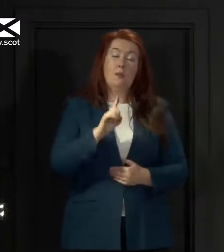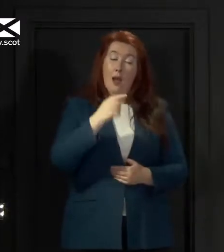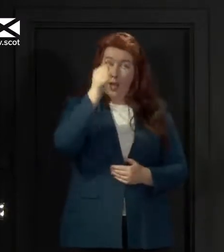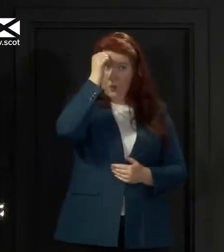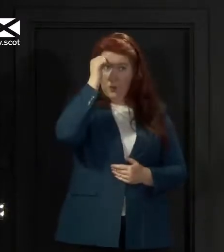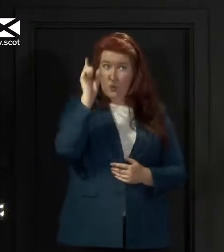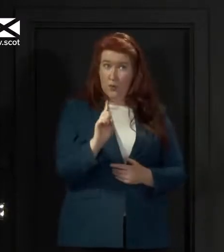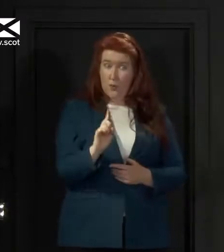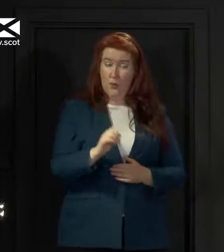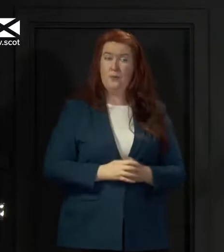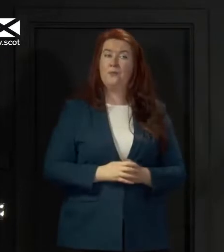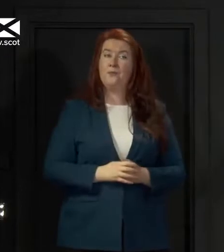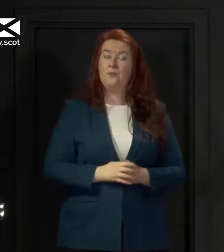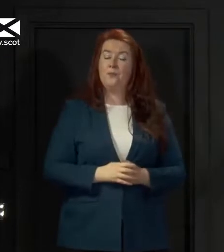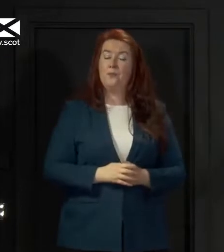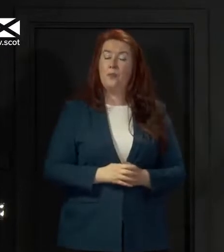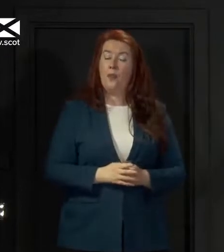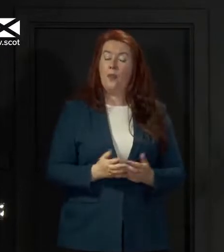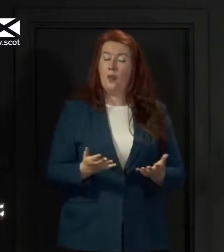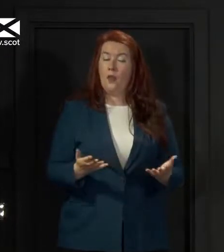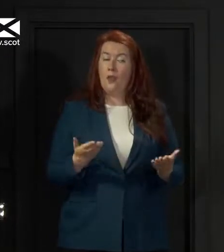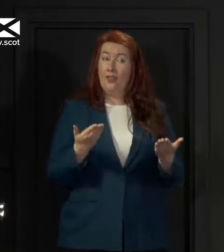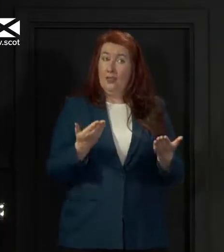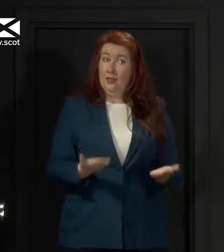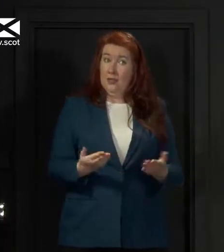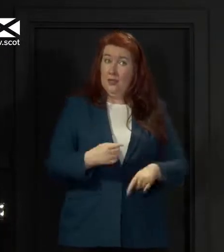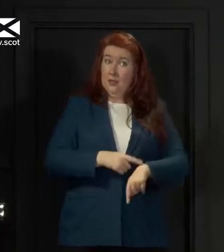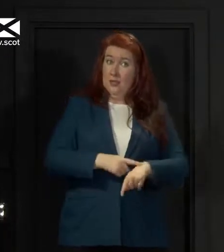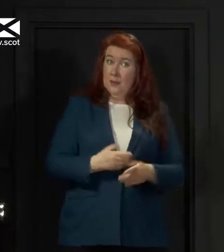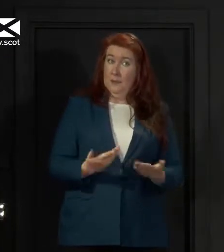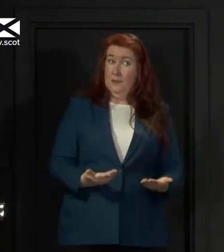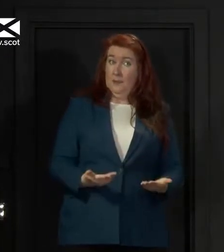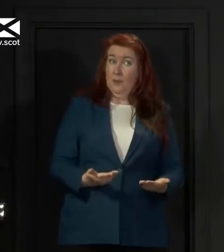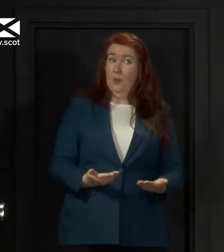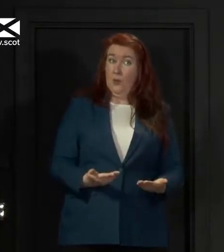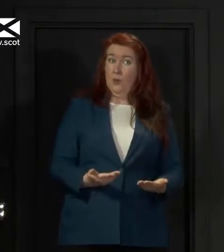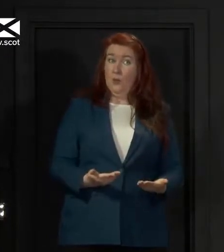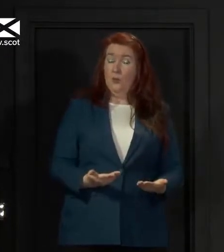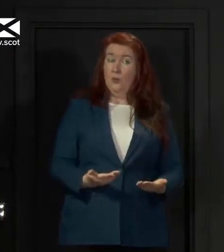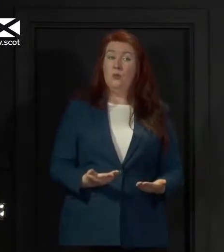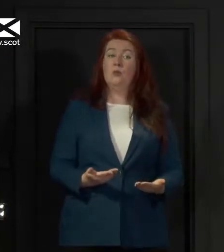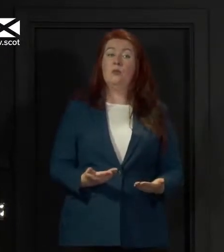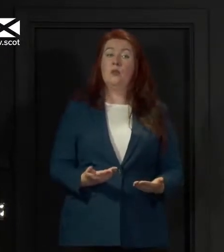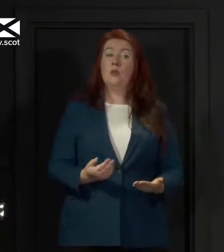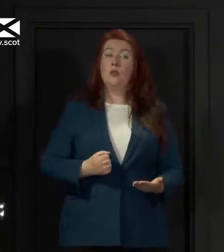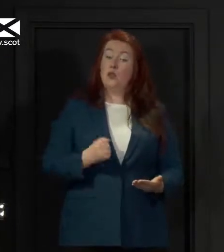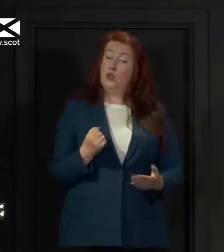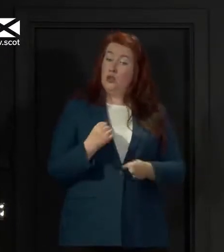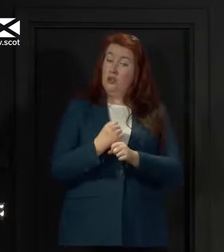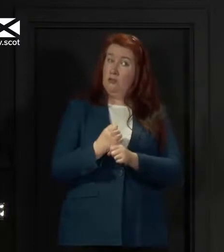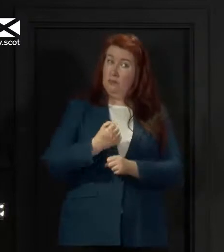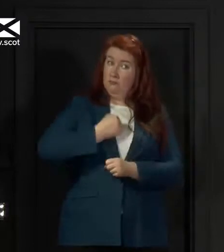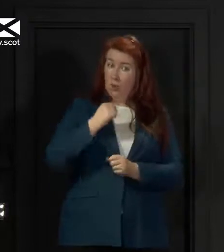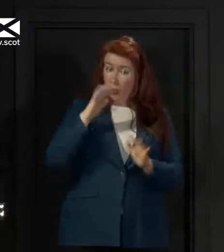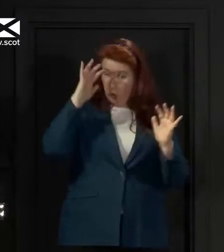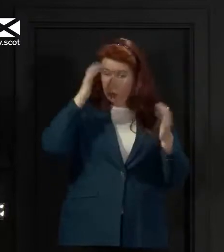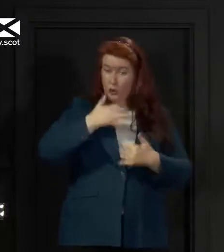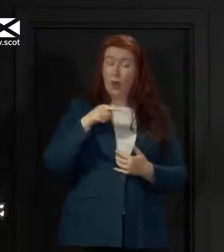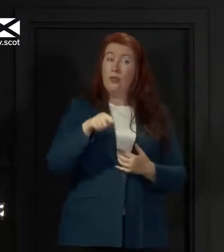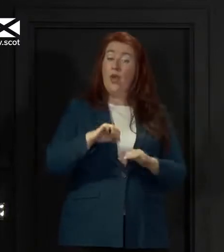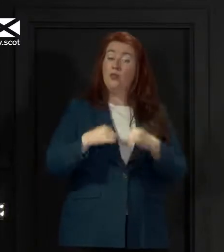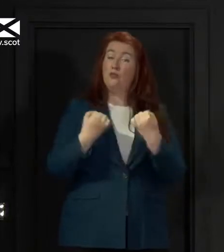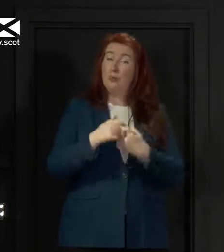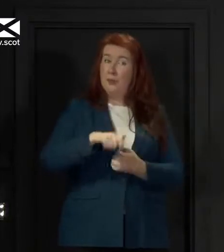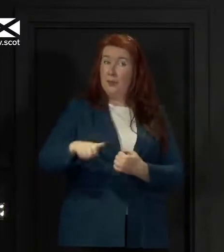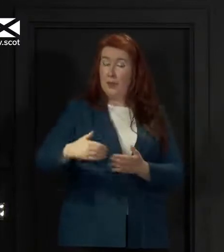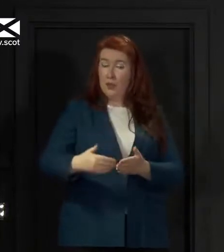know is that at this point the concern that we have is that that group of people and we